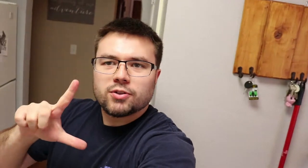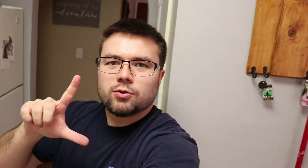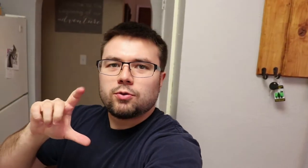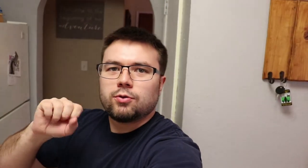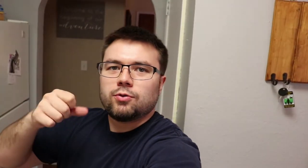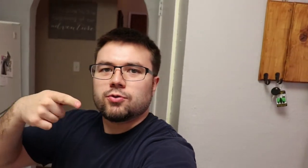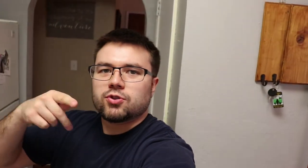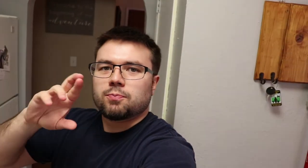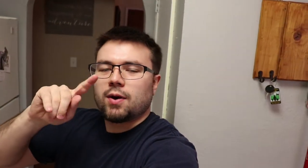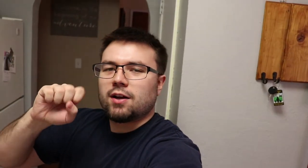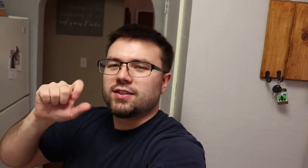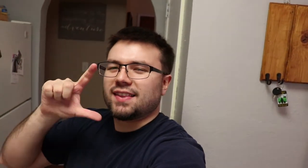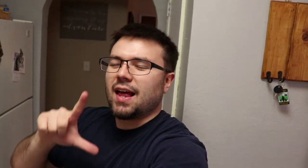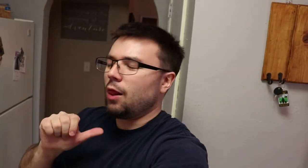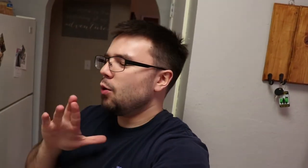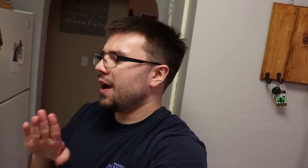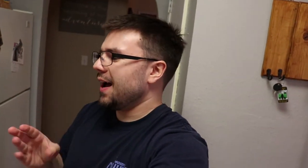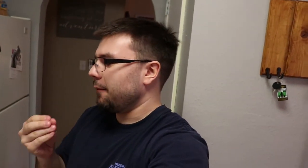brussels sprouts got that little cock